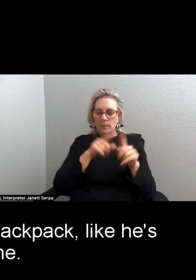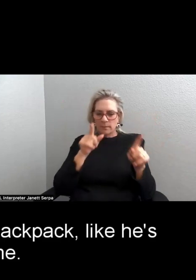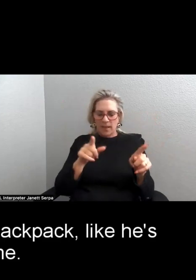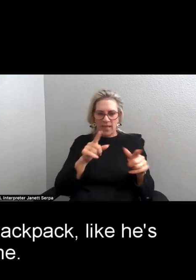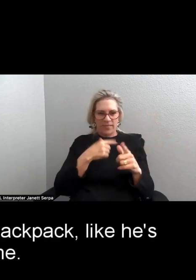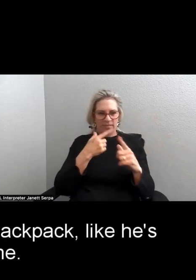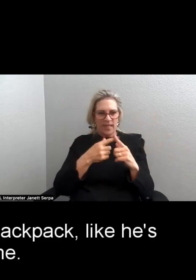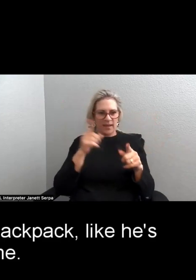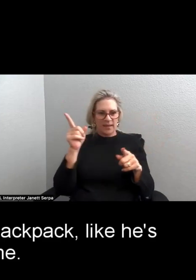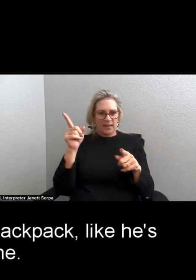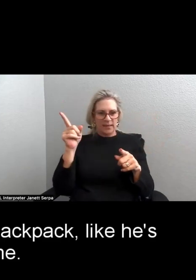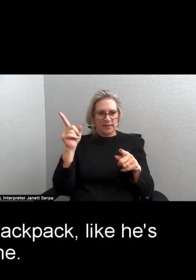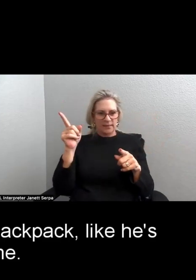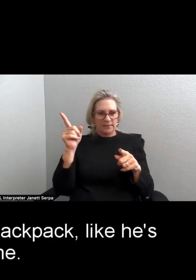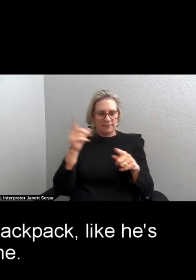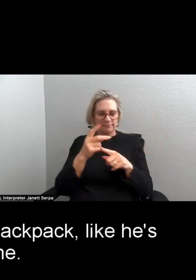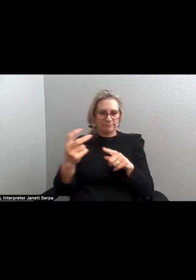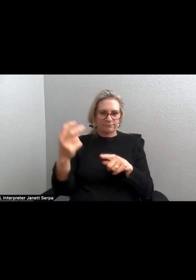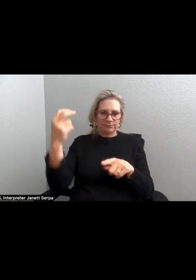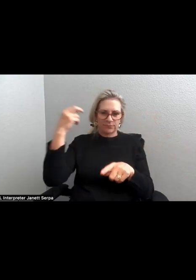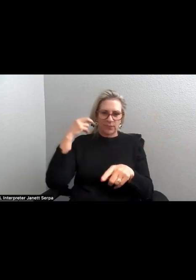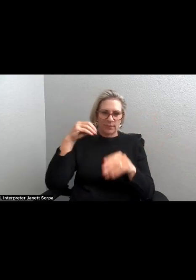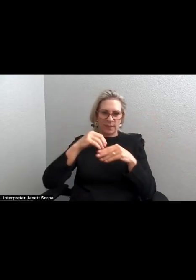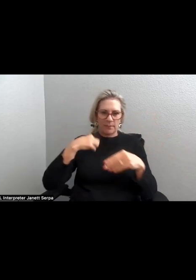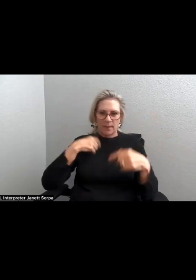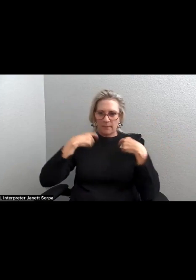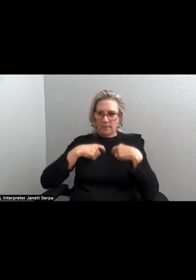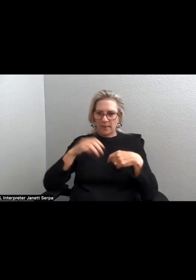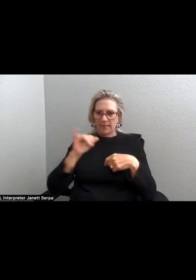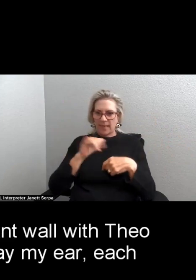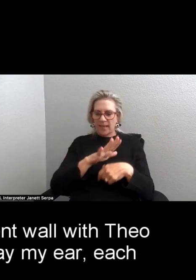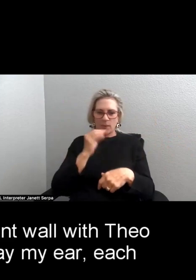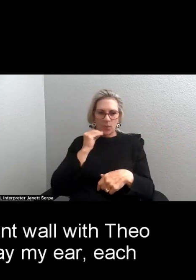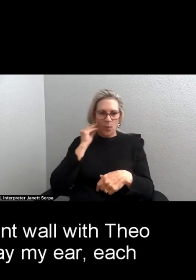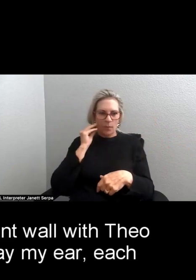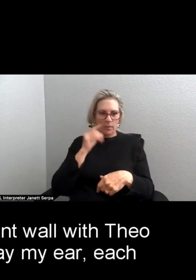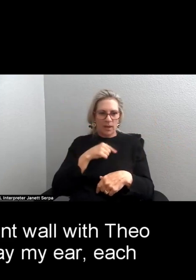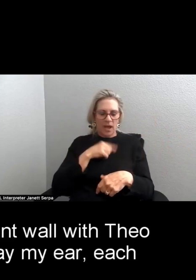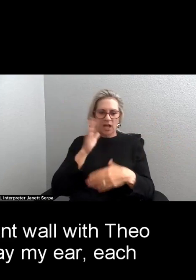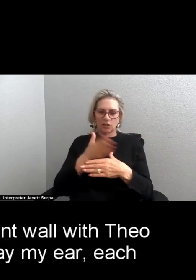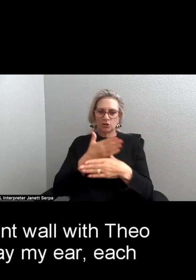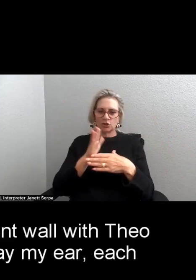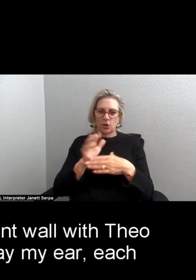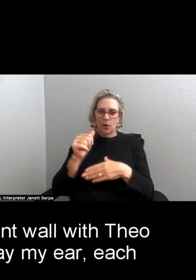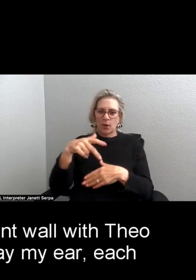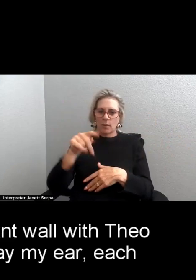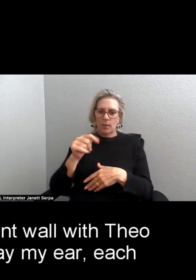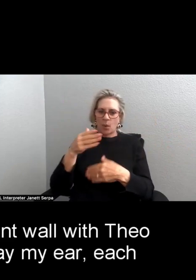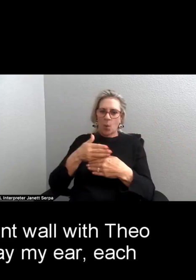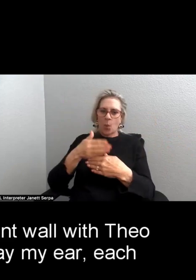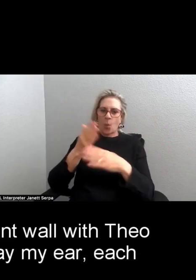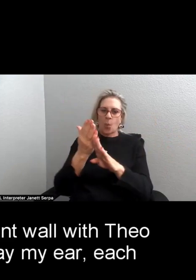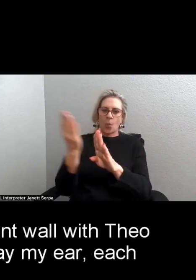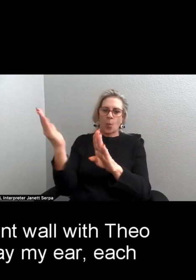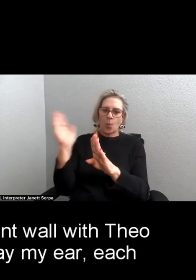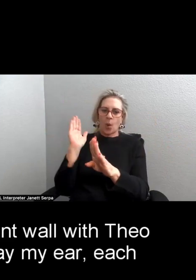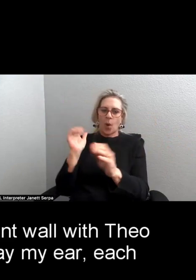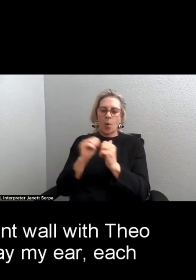then hops into my backpack like he's home. I share an apartment wall with Theo